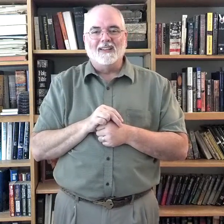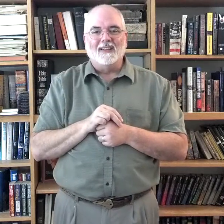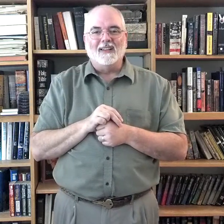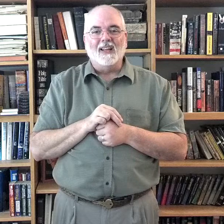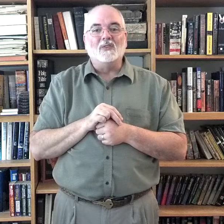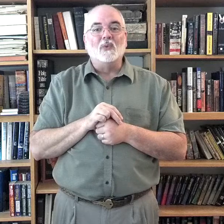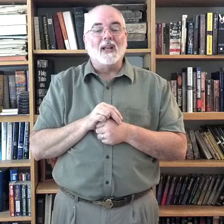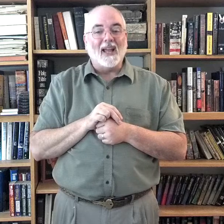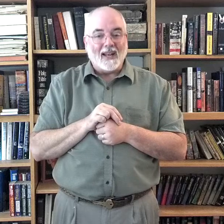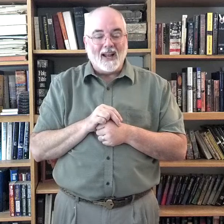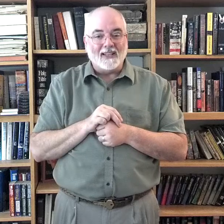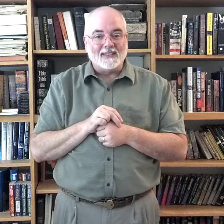It's really kind of nice.